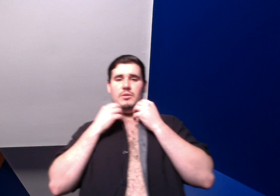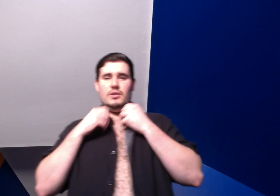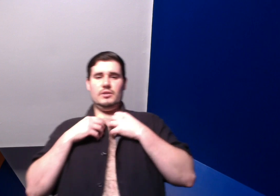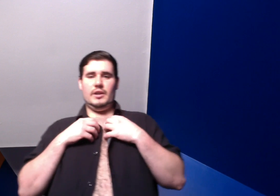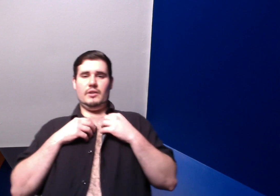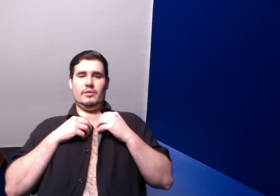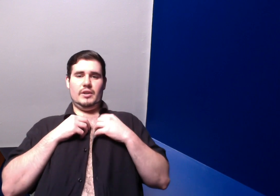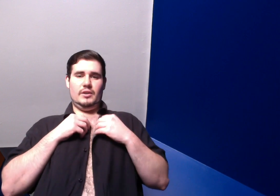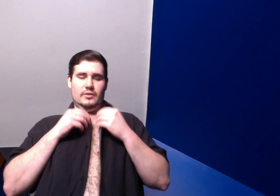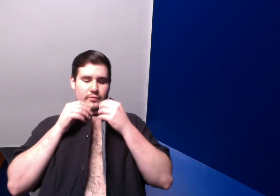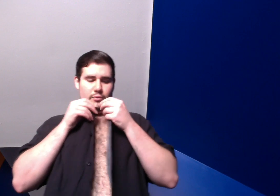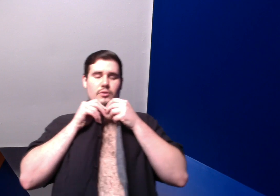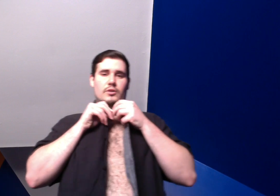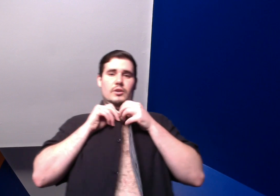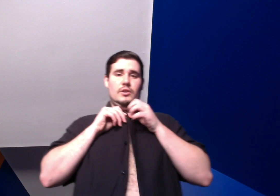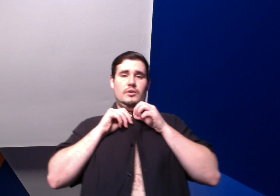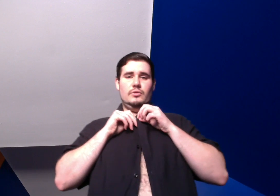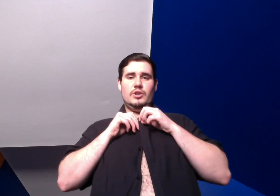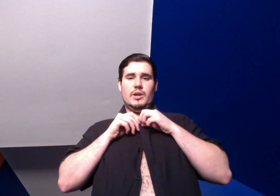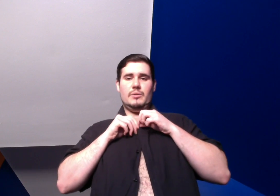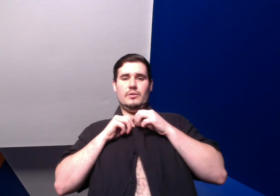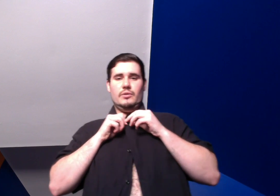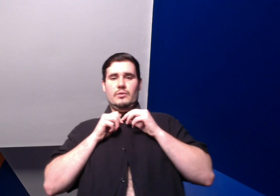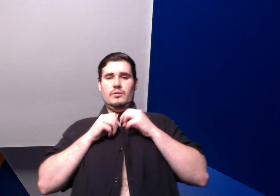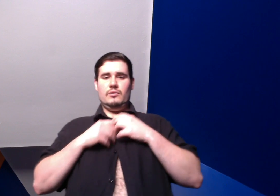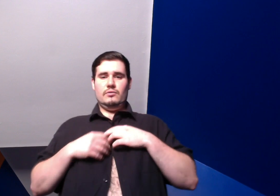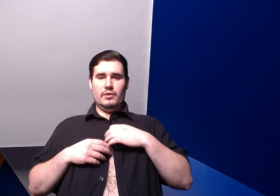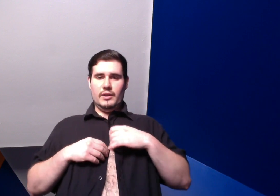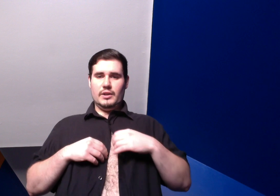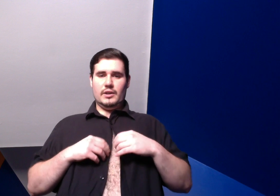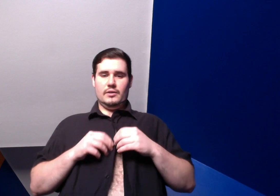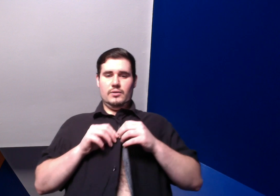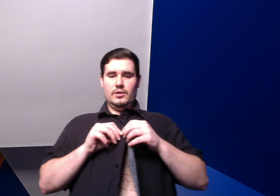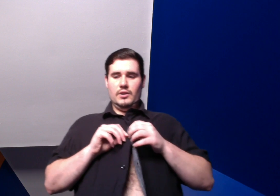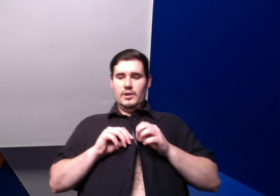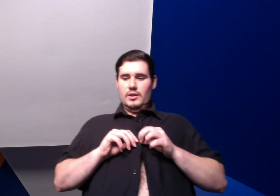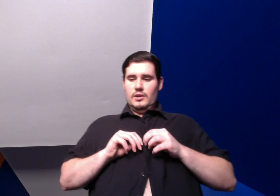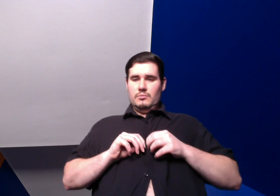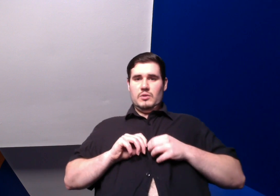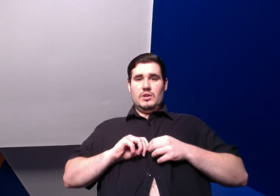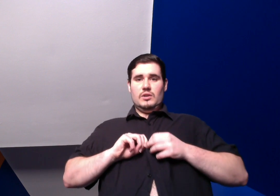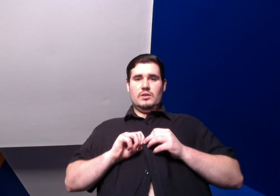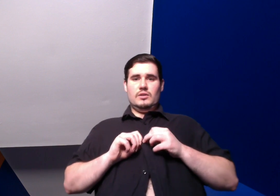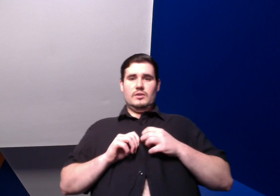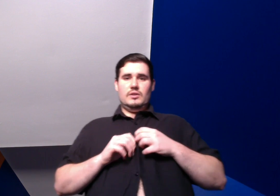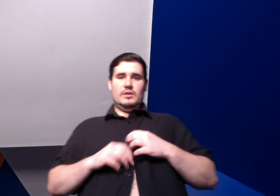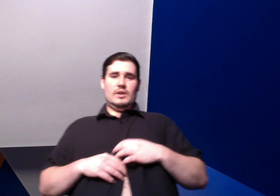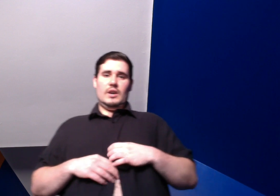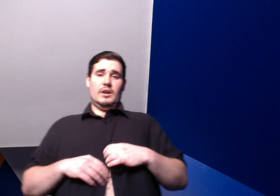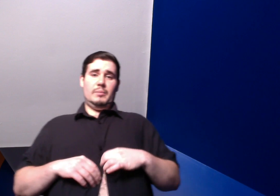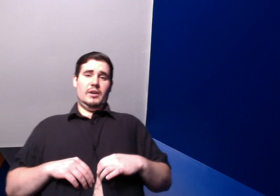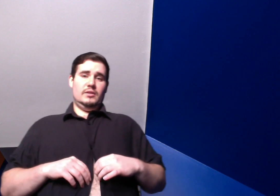currently getting ready for a new job interview right now because apparently